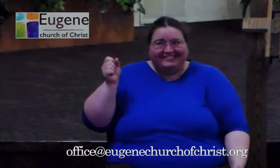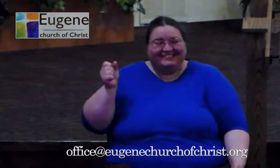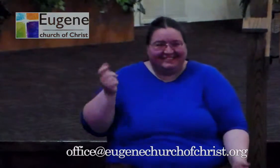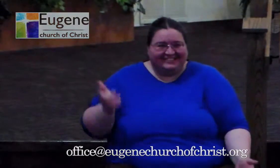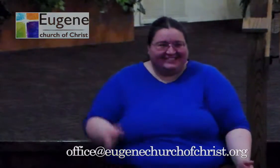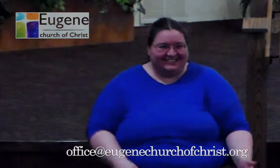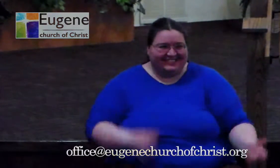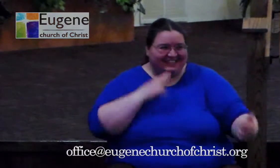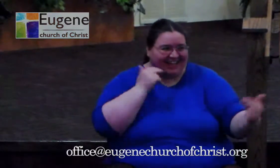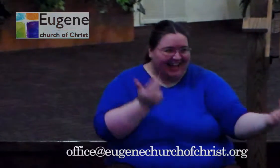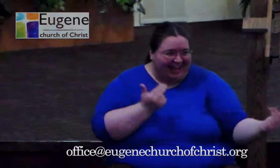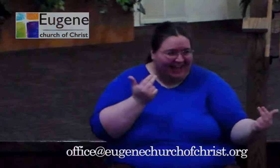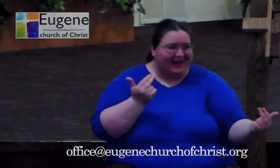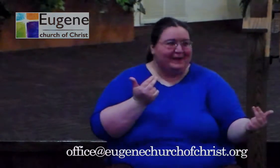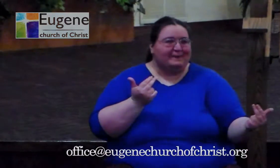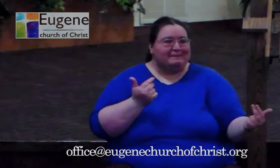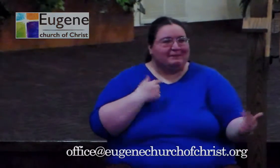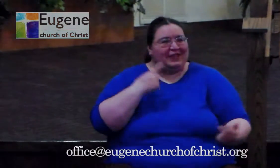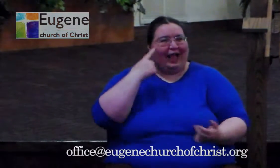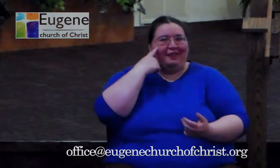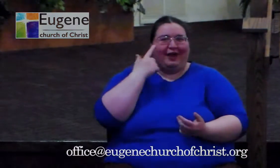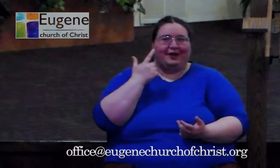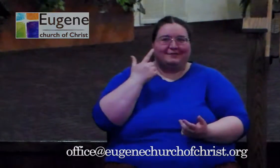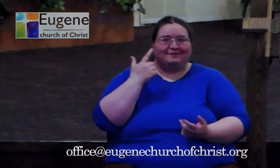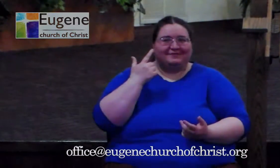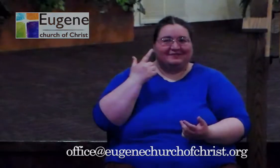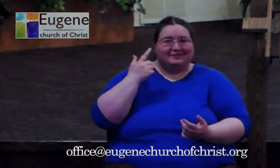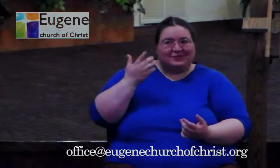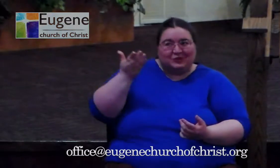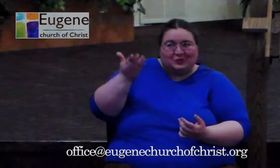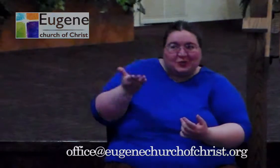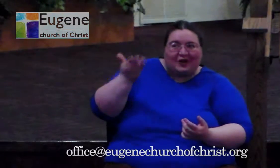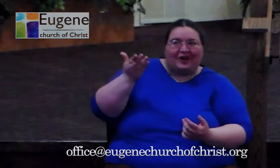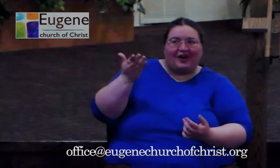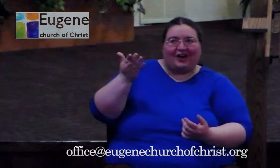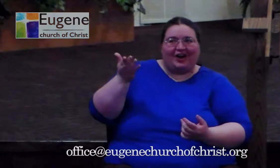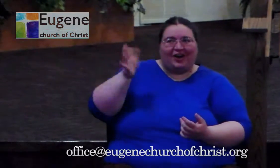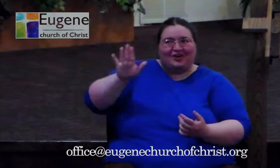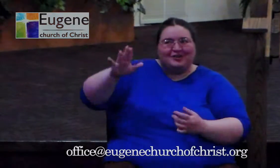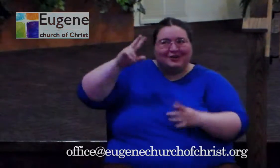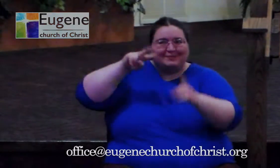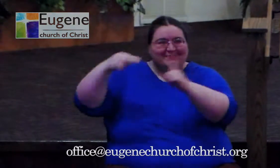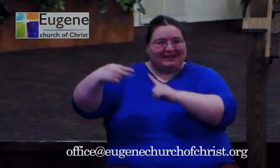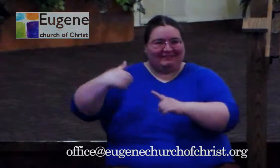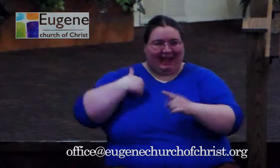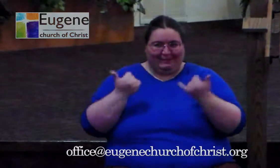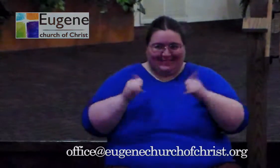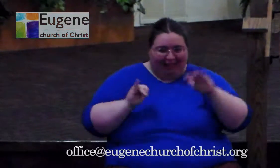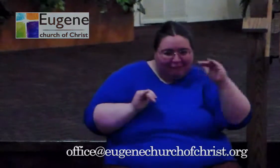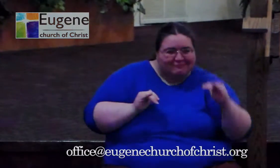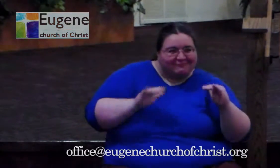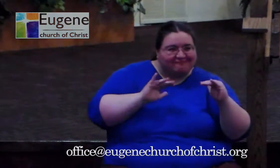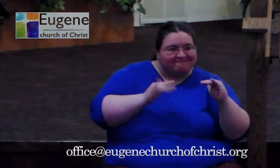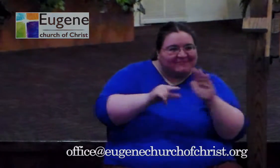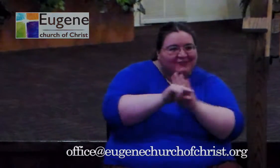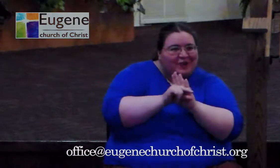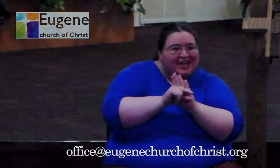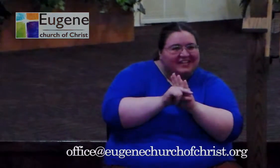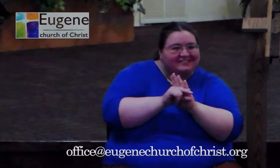And I thought to myself, you know, to her, I am still the fifth grader. I'm still the guy who was trying to crack people up in